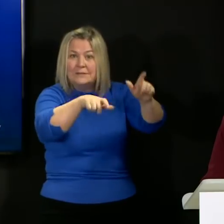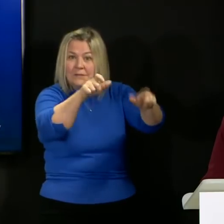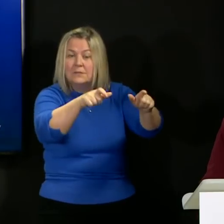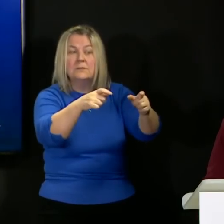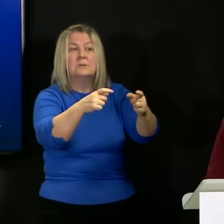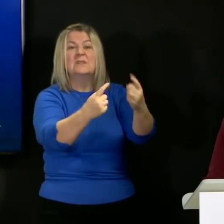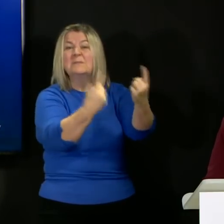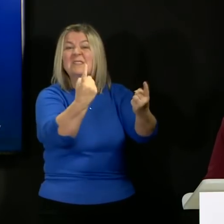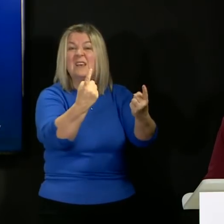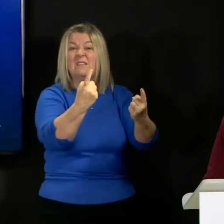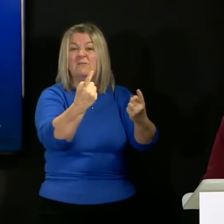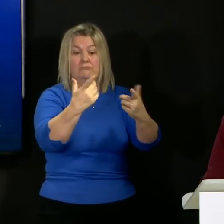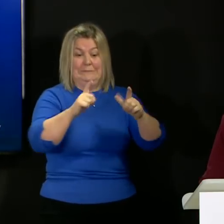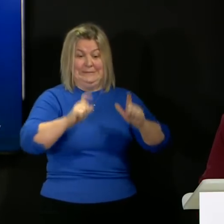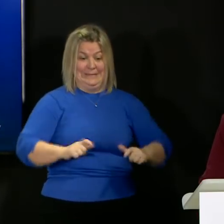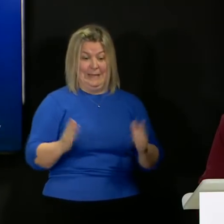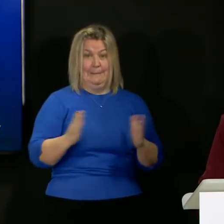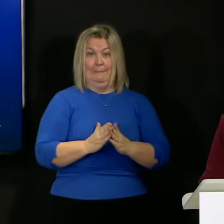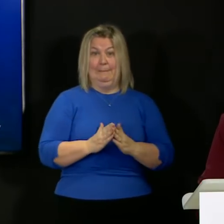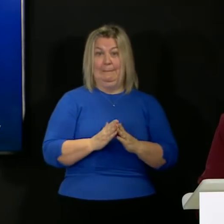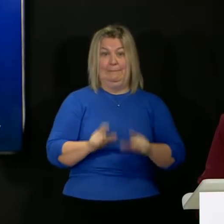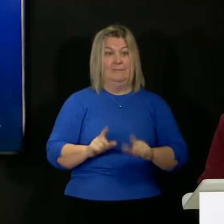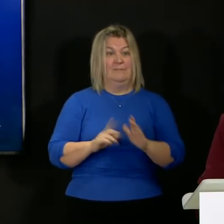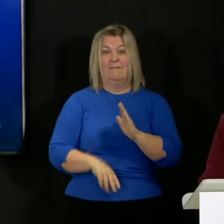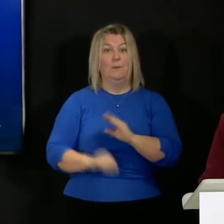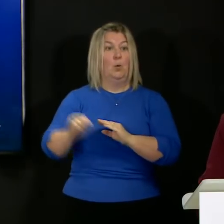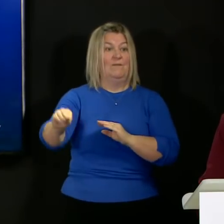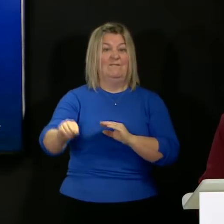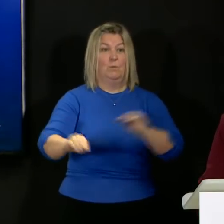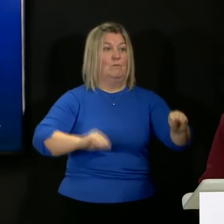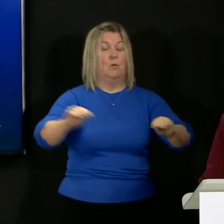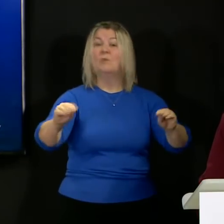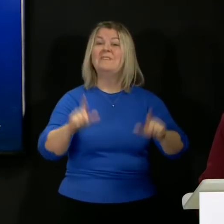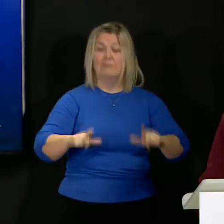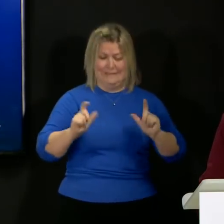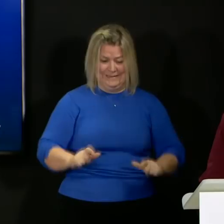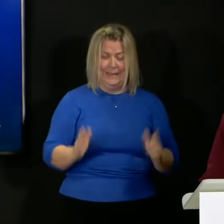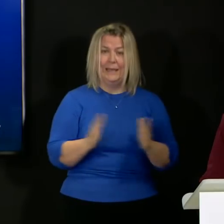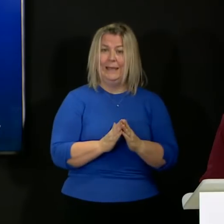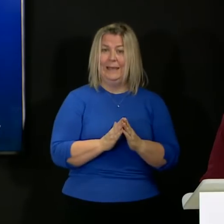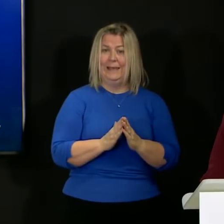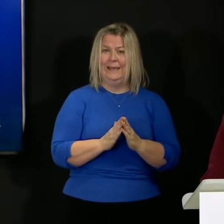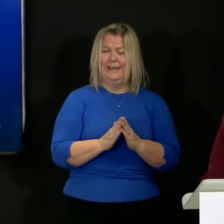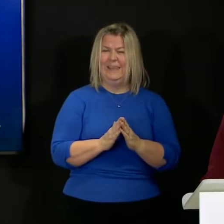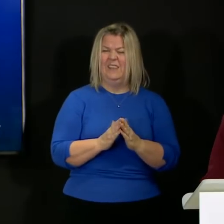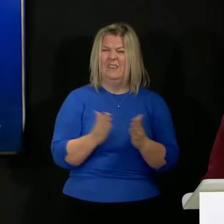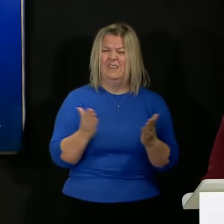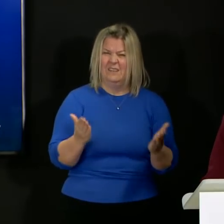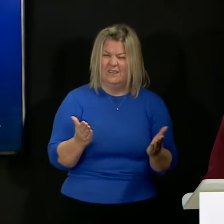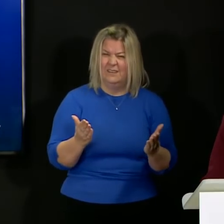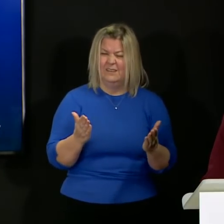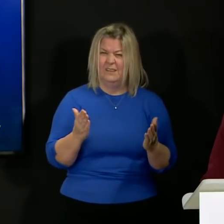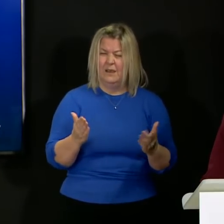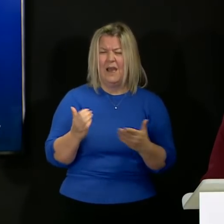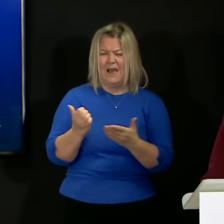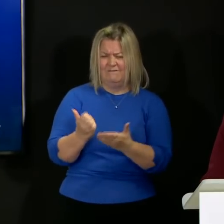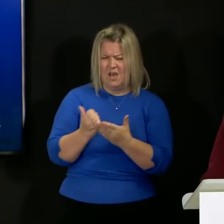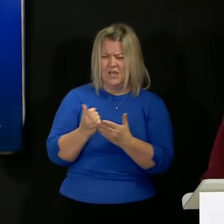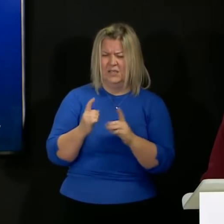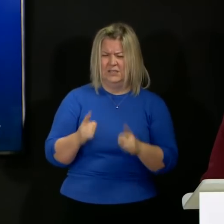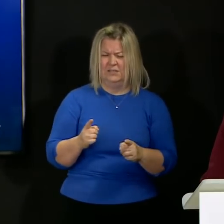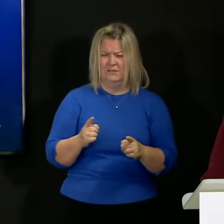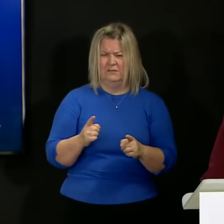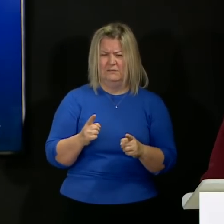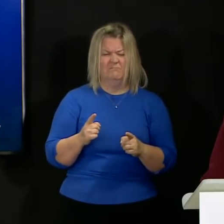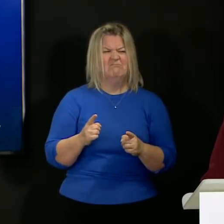have moved out of that care home then there seemed to be no good clinical or ethical reason for